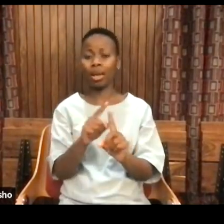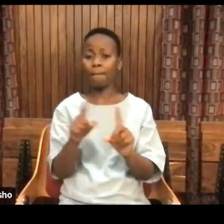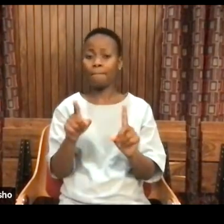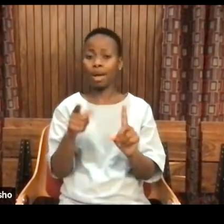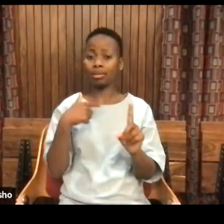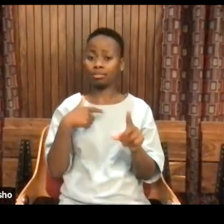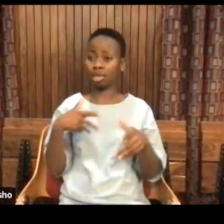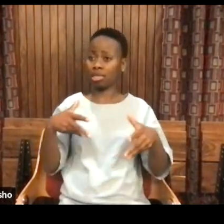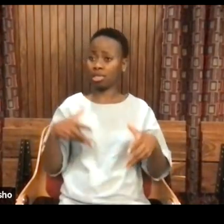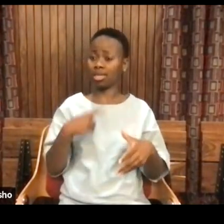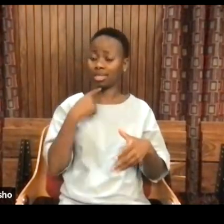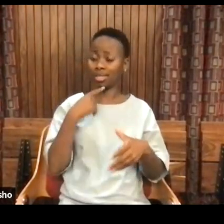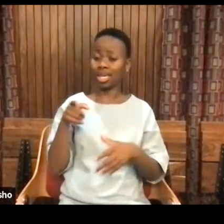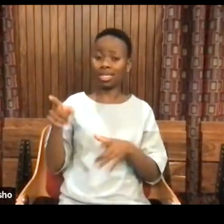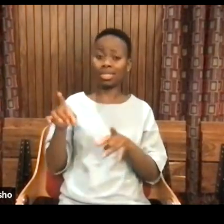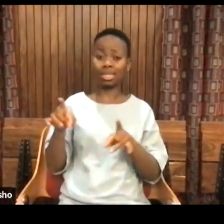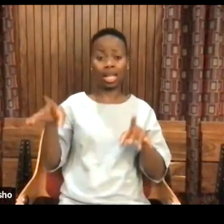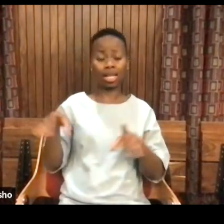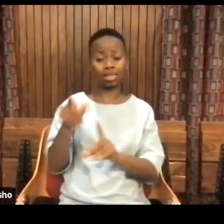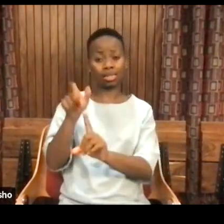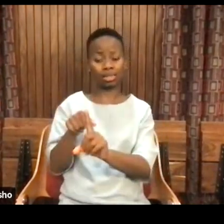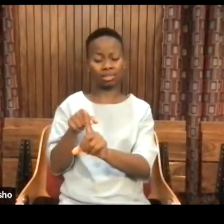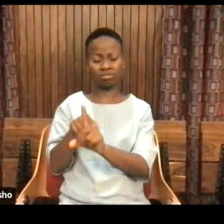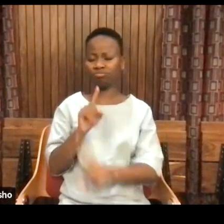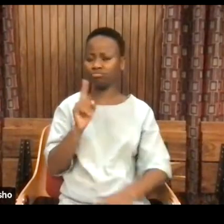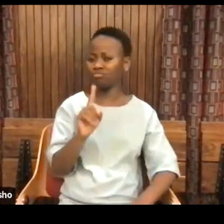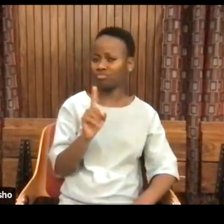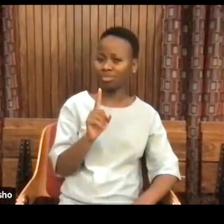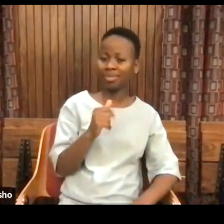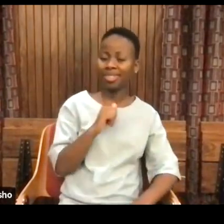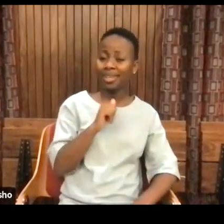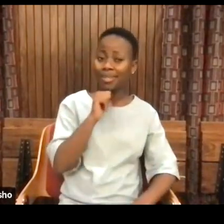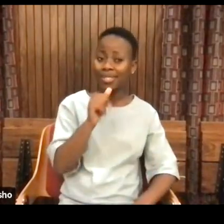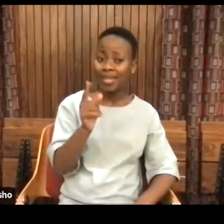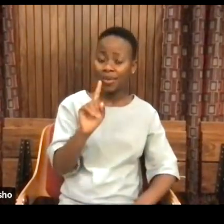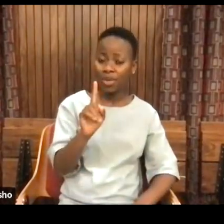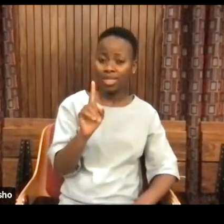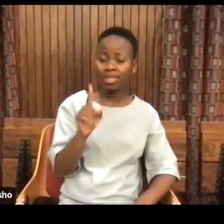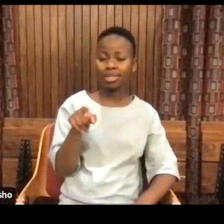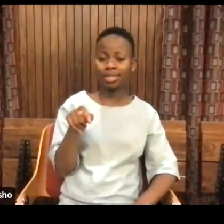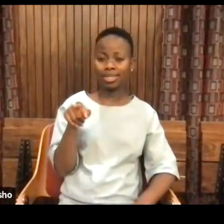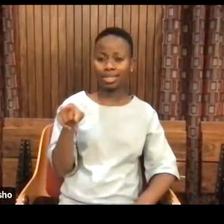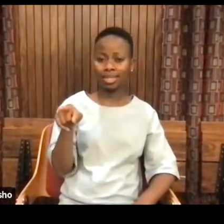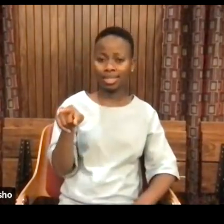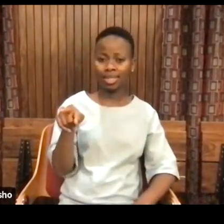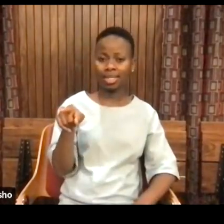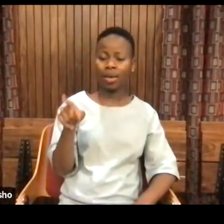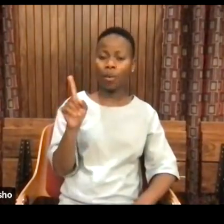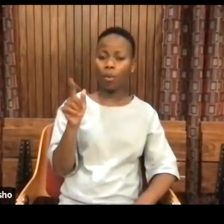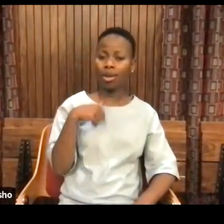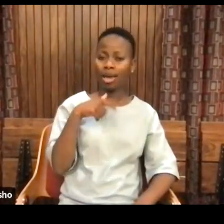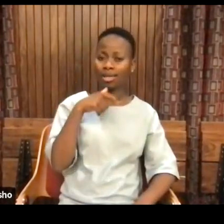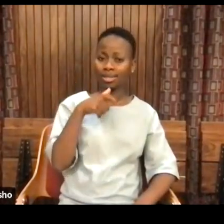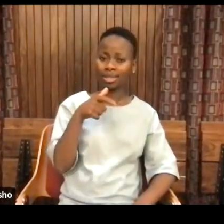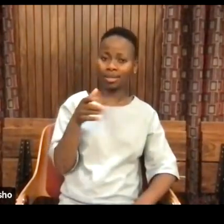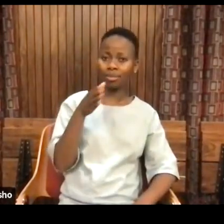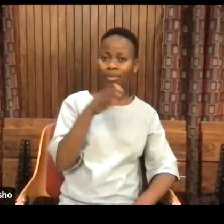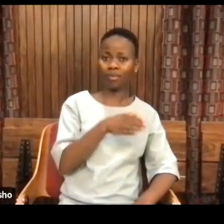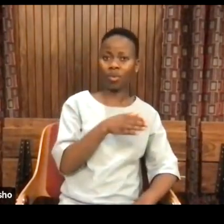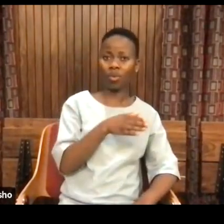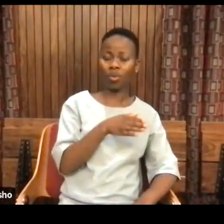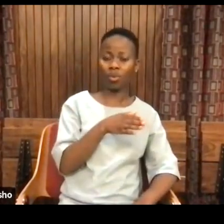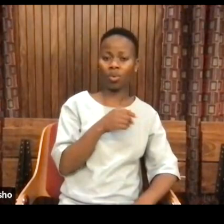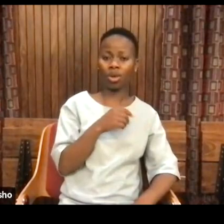claim about innocence. I'm making a claim here about exactly what I said, which is,